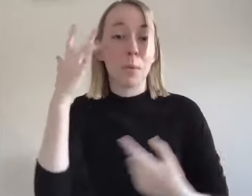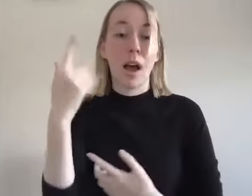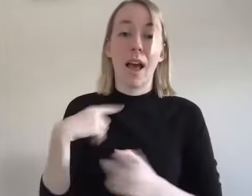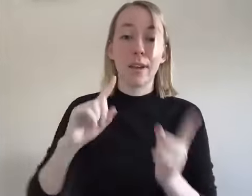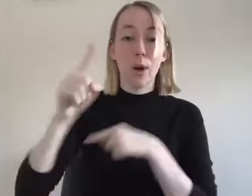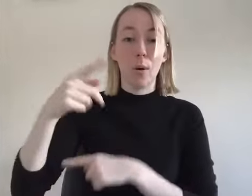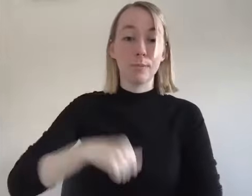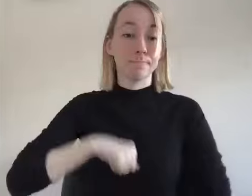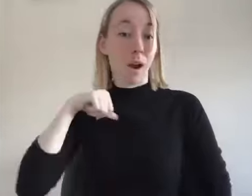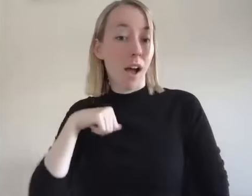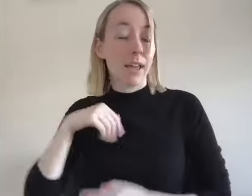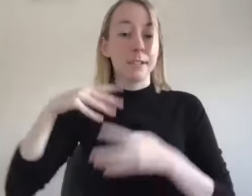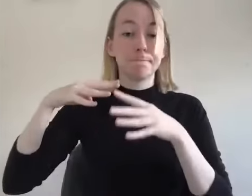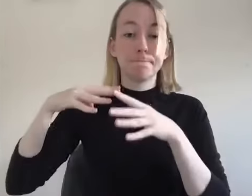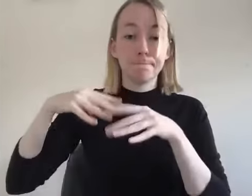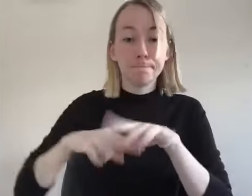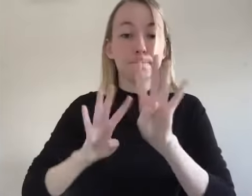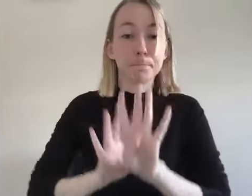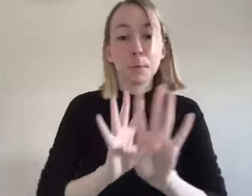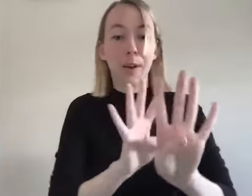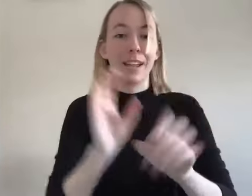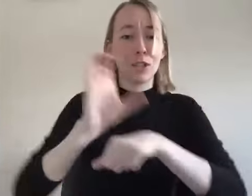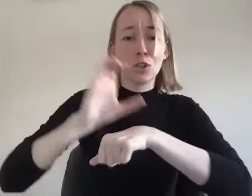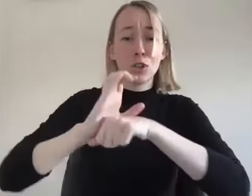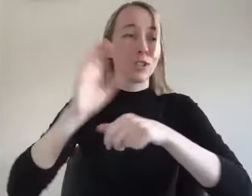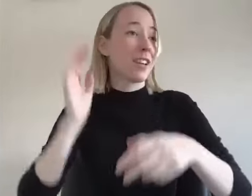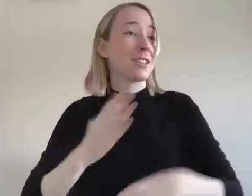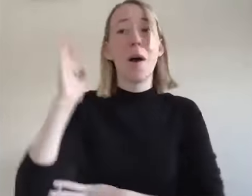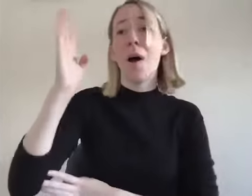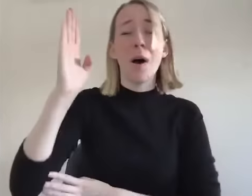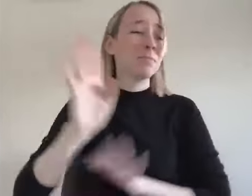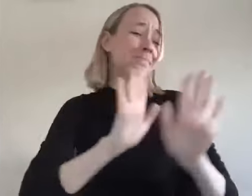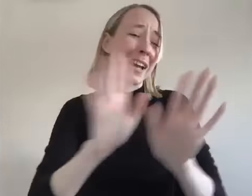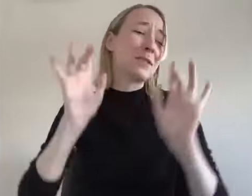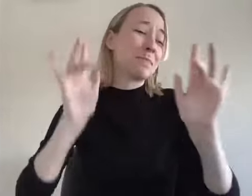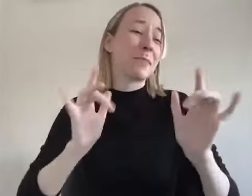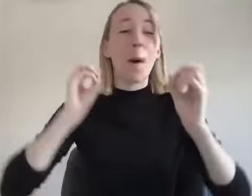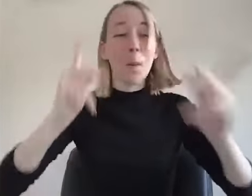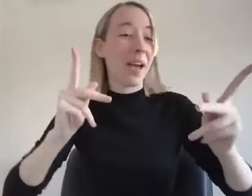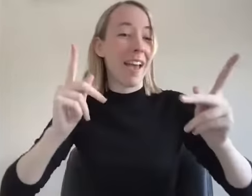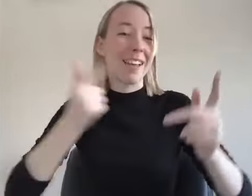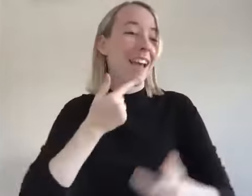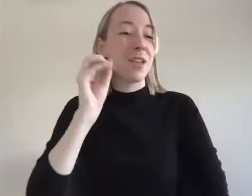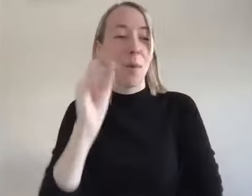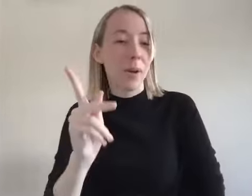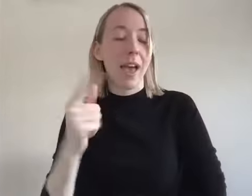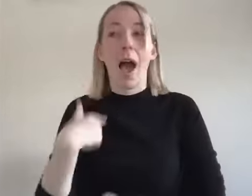like when i go to like pride parades and i see like the churches that come through and float saying like this is the gay the lord has made like that like